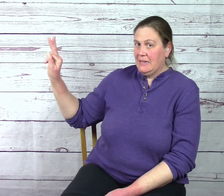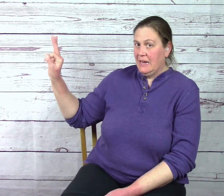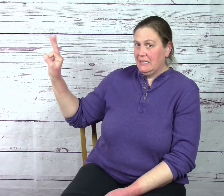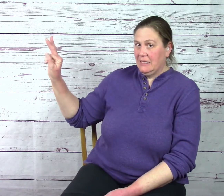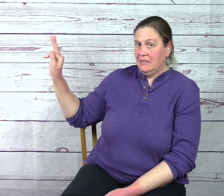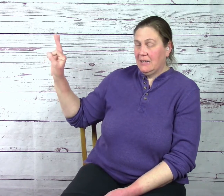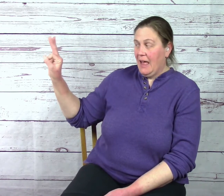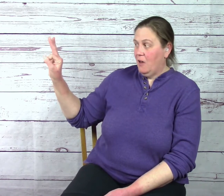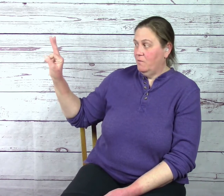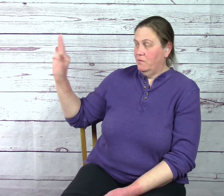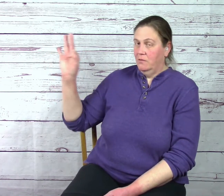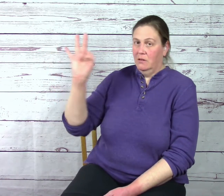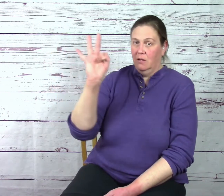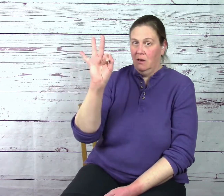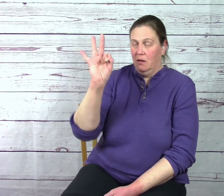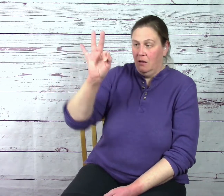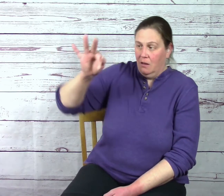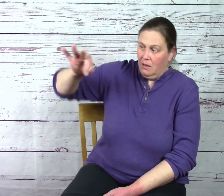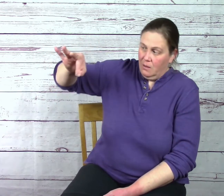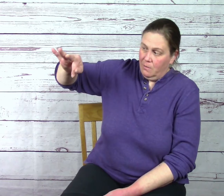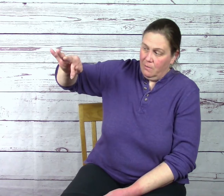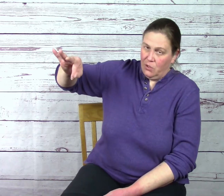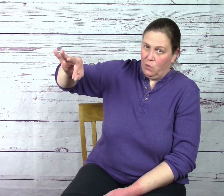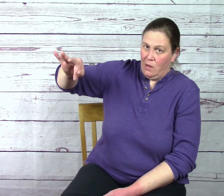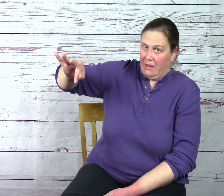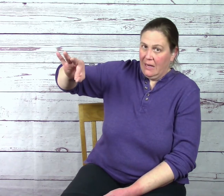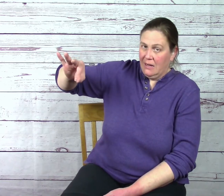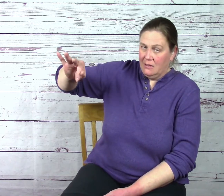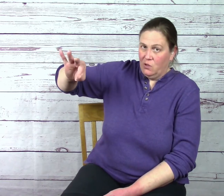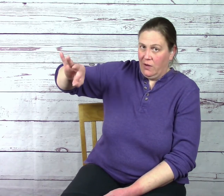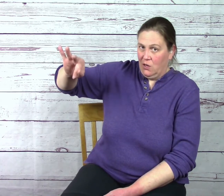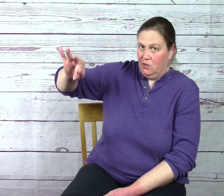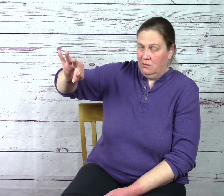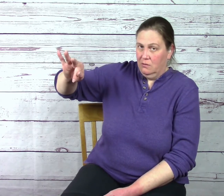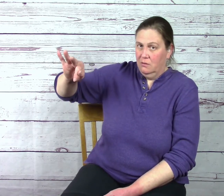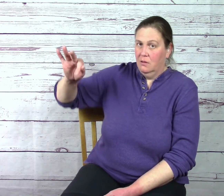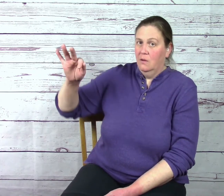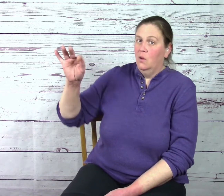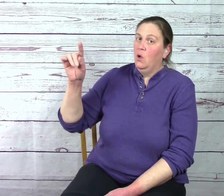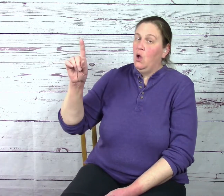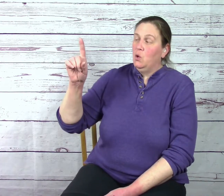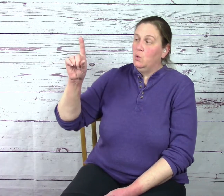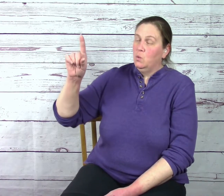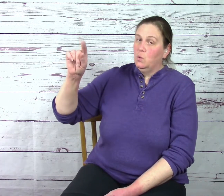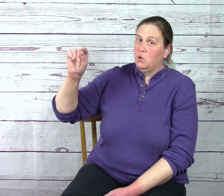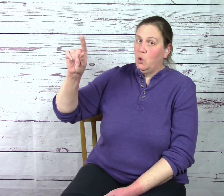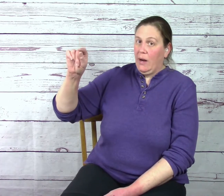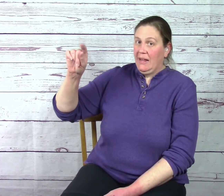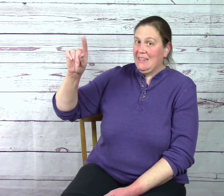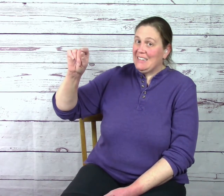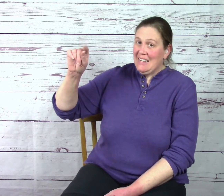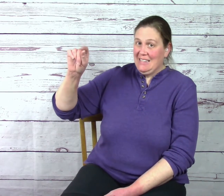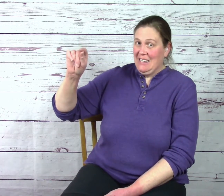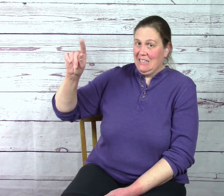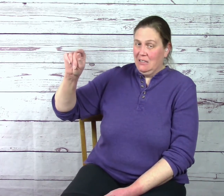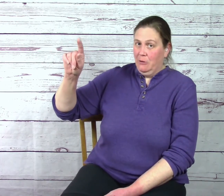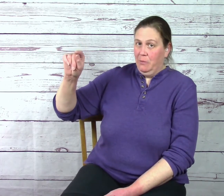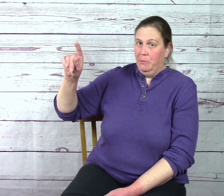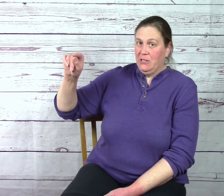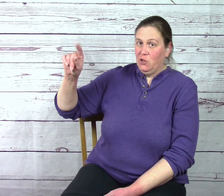Nineteen is the F. You're rubbing it against your fingers. Twenty is the easiest. Pinch